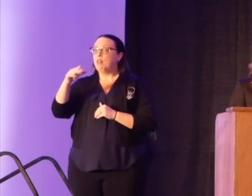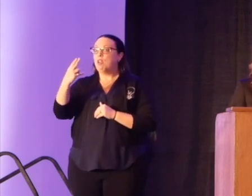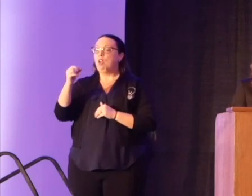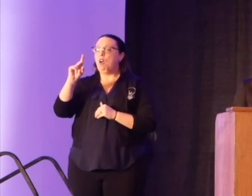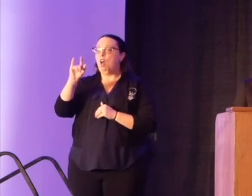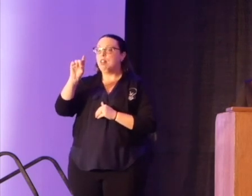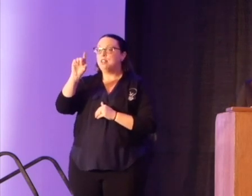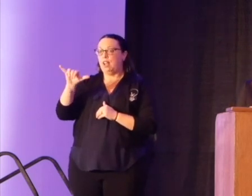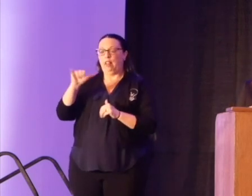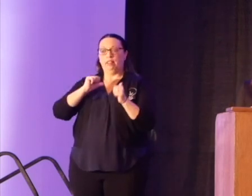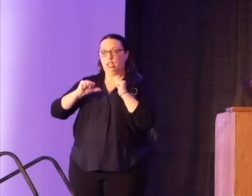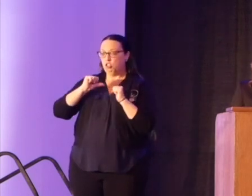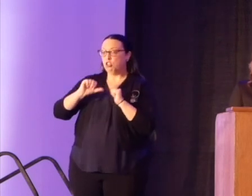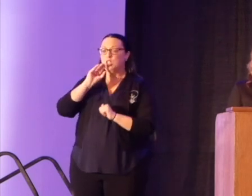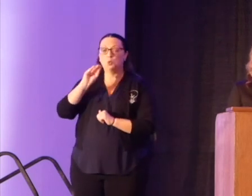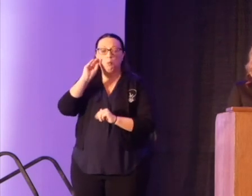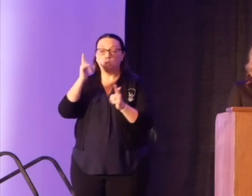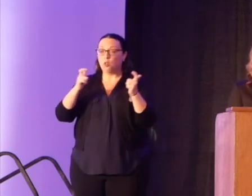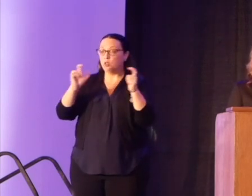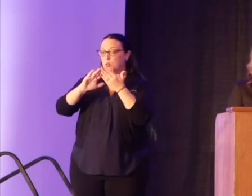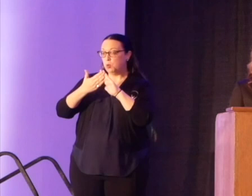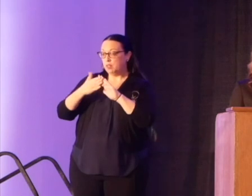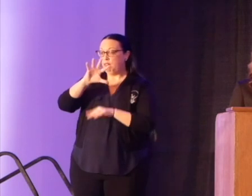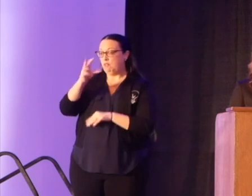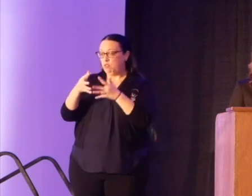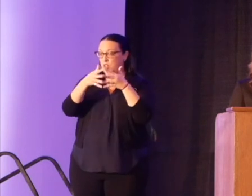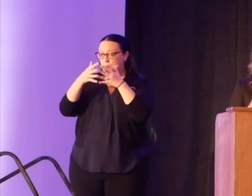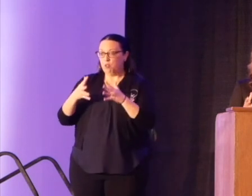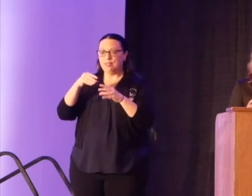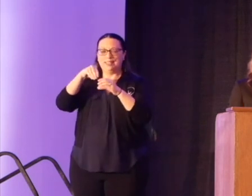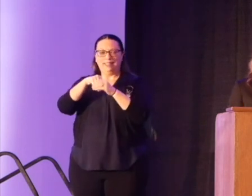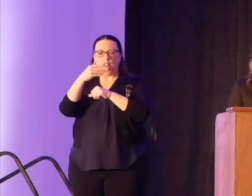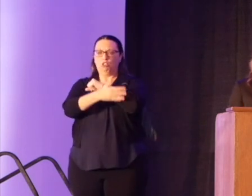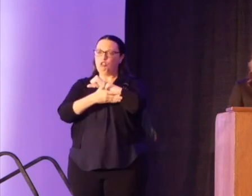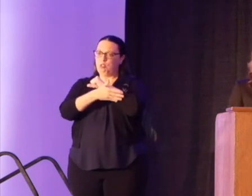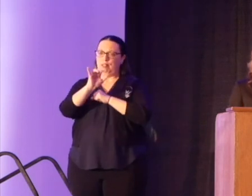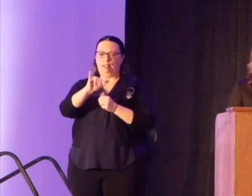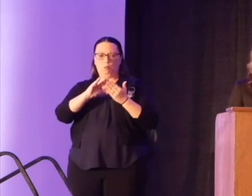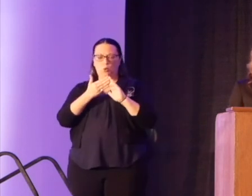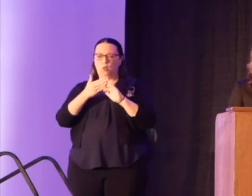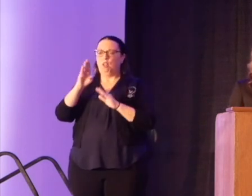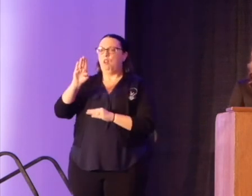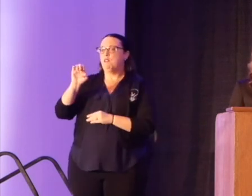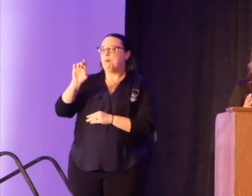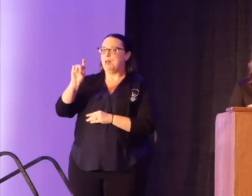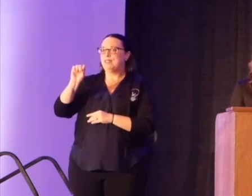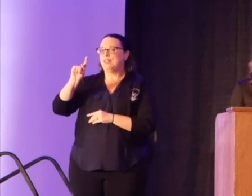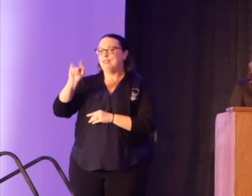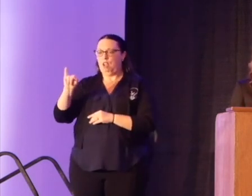is mentioned to the largest community of African Americans in the country. The community of Bed-Stuy, Central Brooklyn,